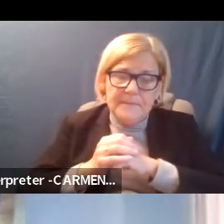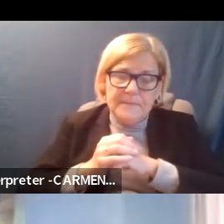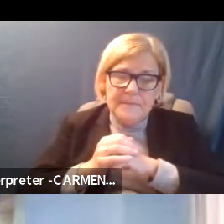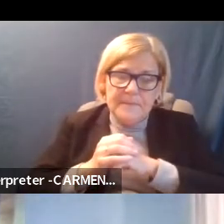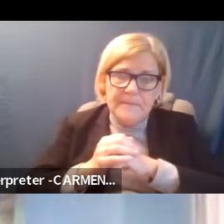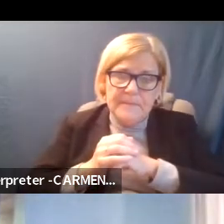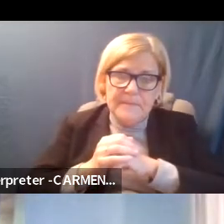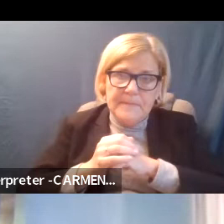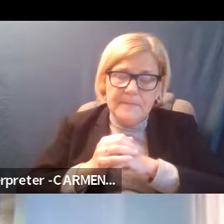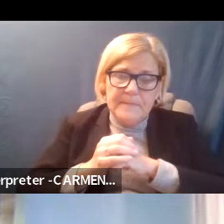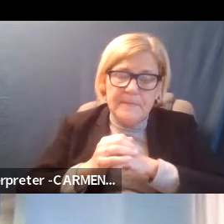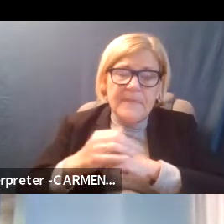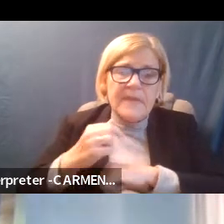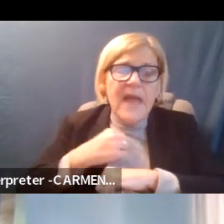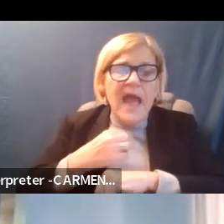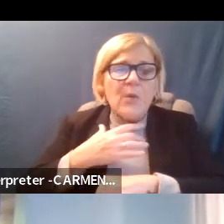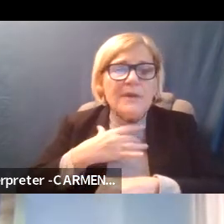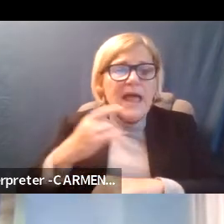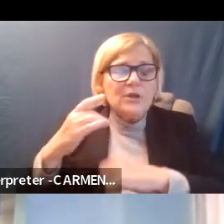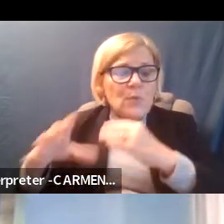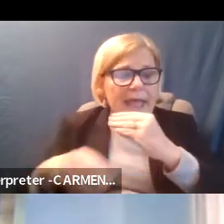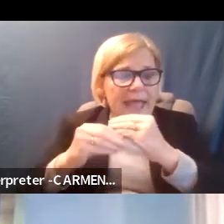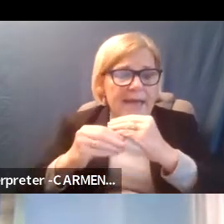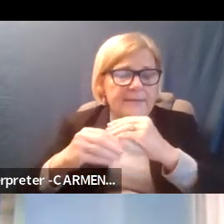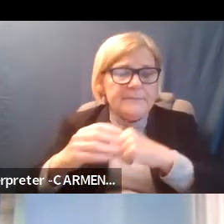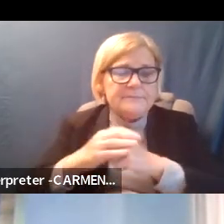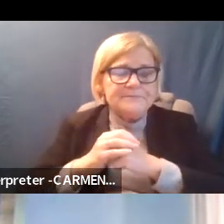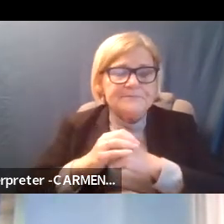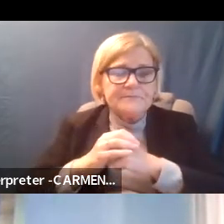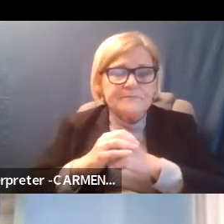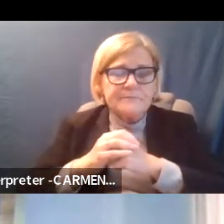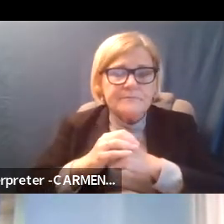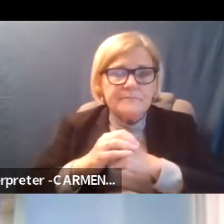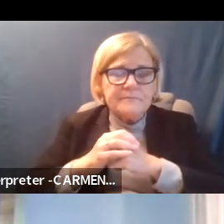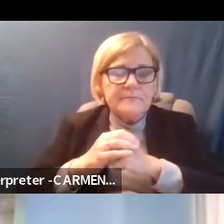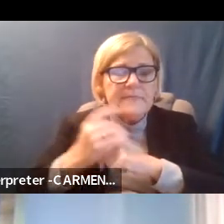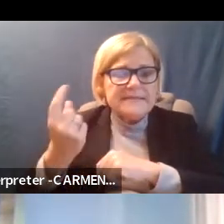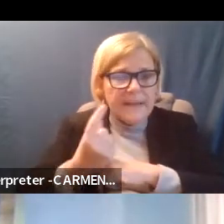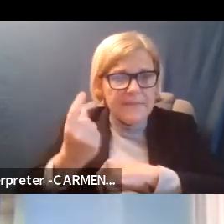I would like to add something